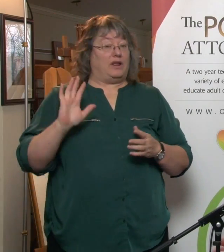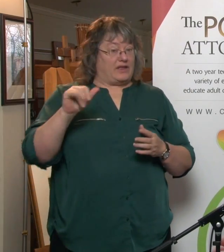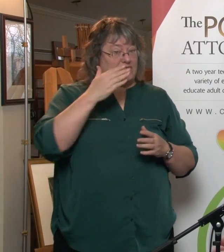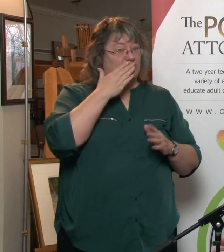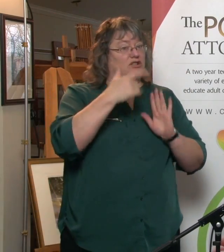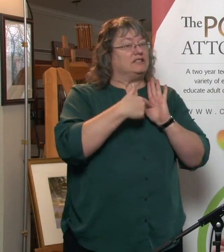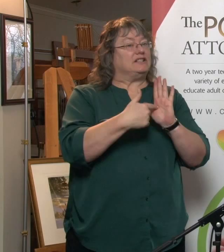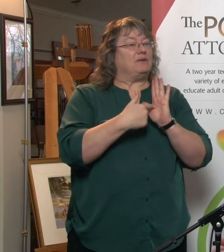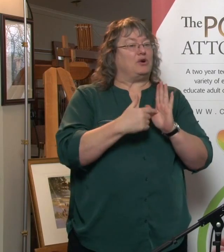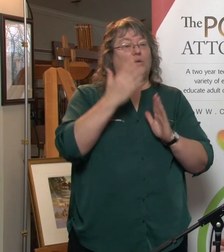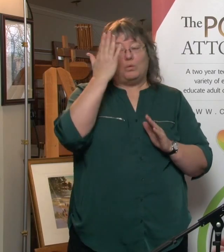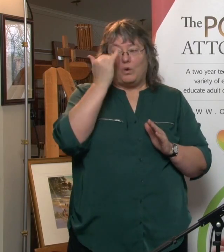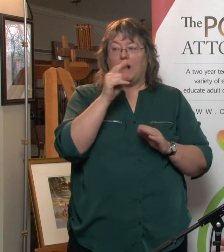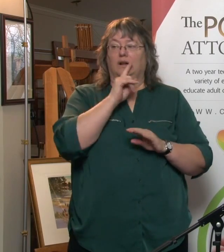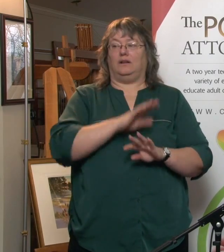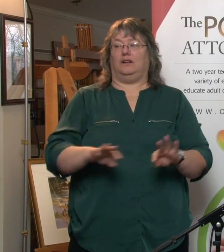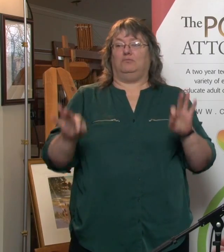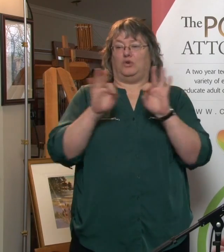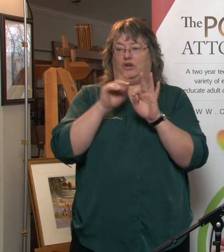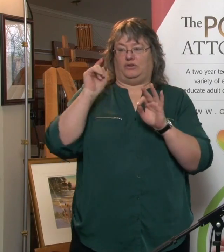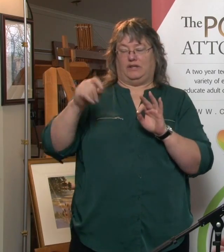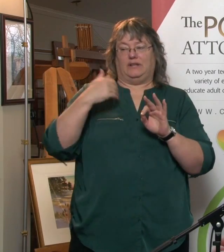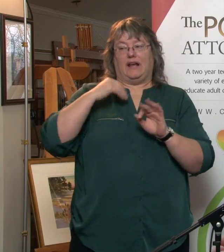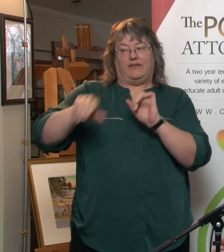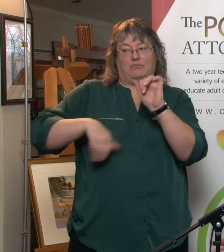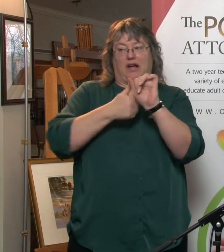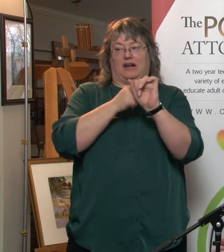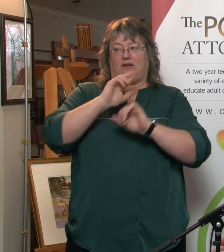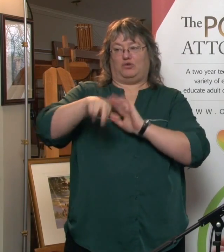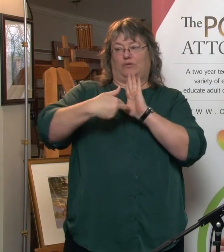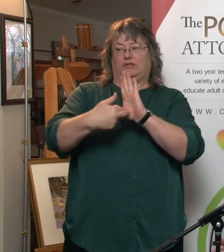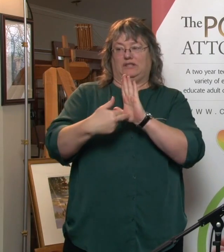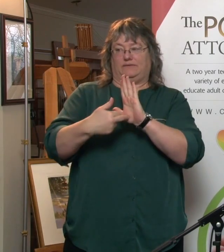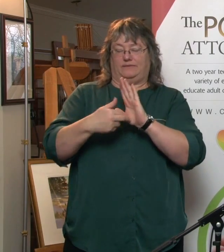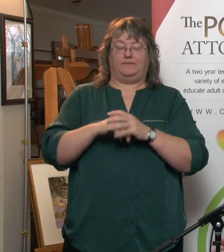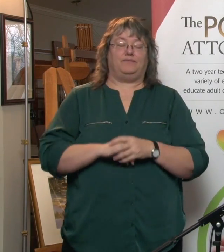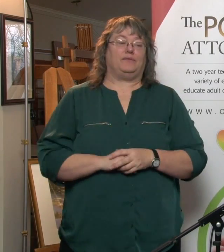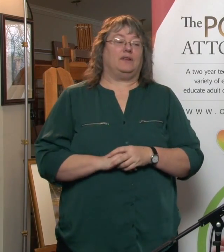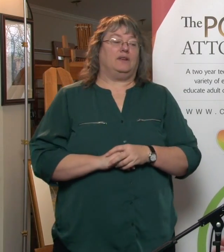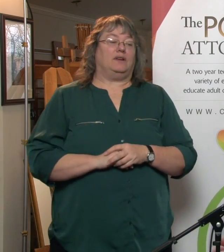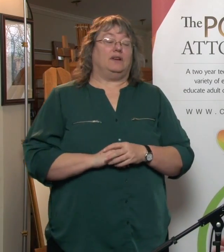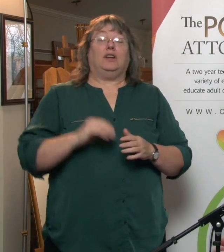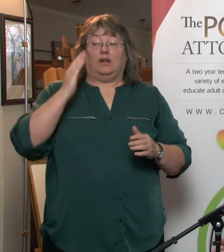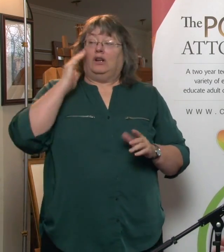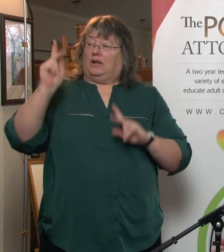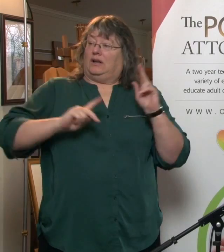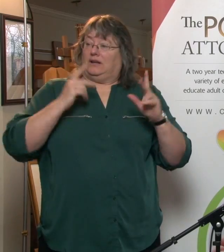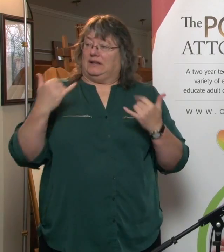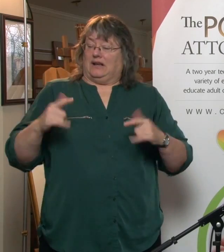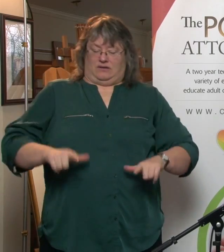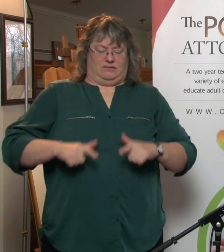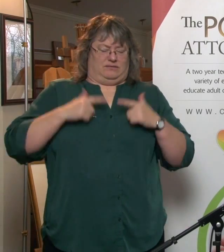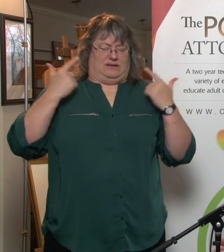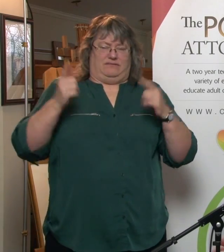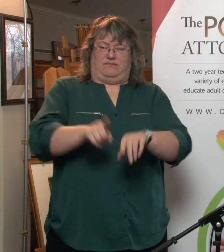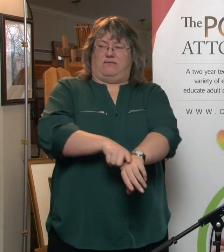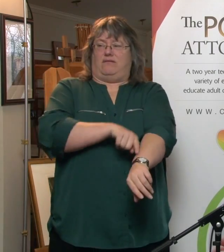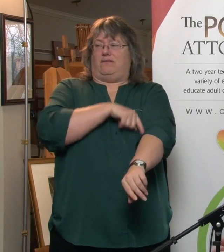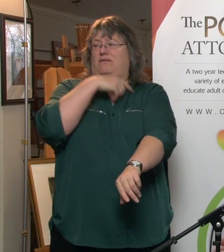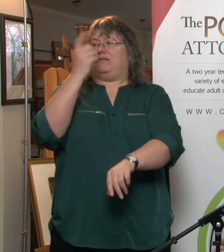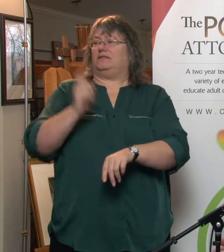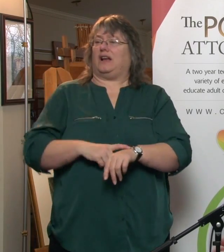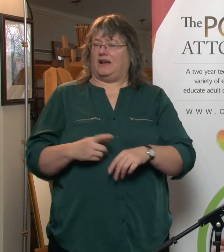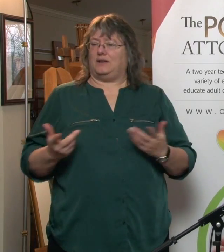good example of why you need another attorney. If we have, as we know, people are now living much longer. And as someone I know